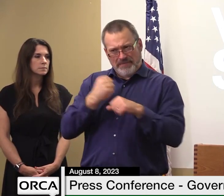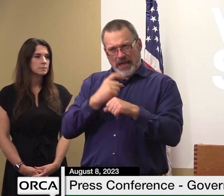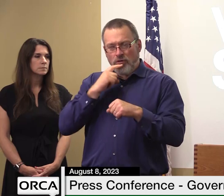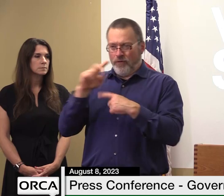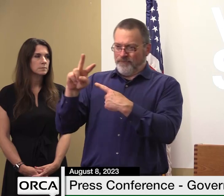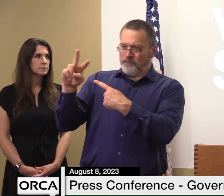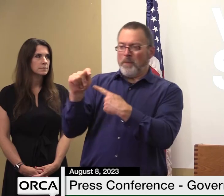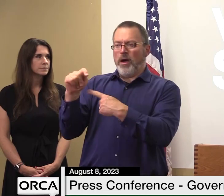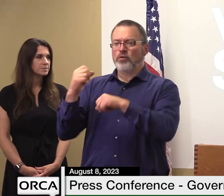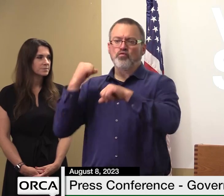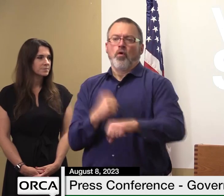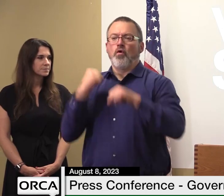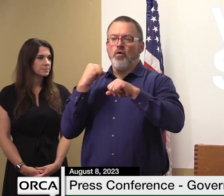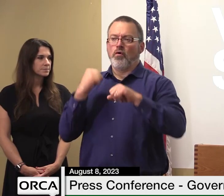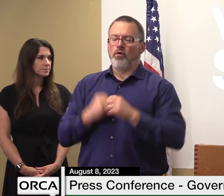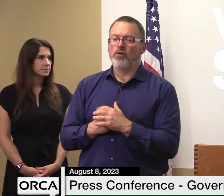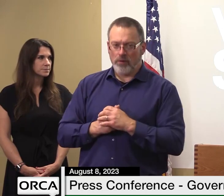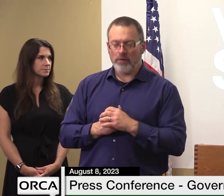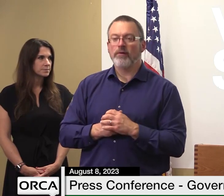it over to Commissioner Morris